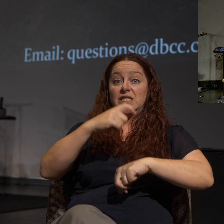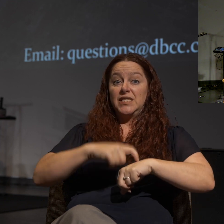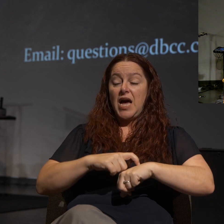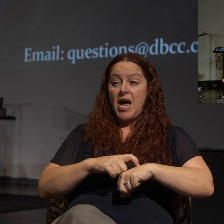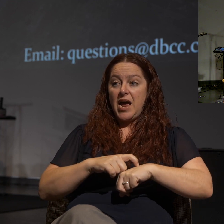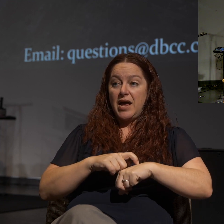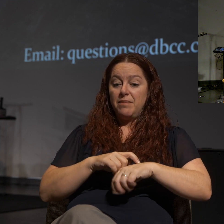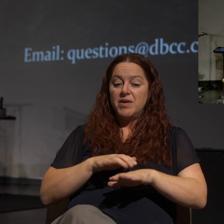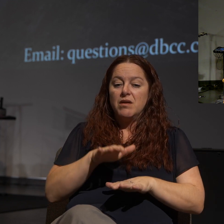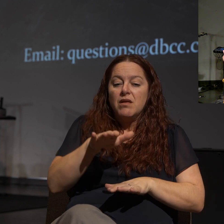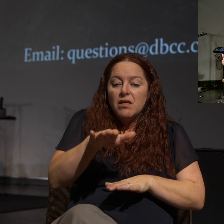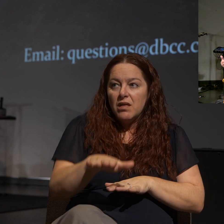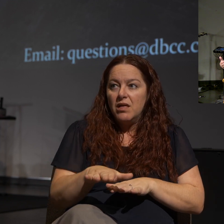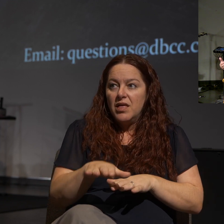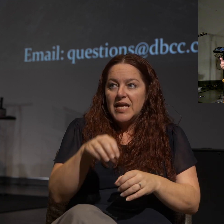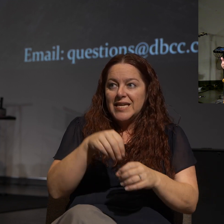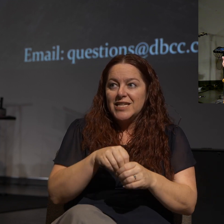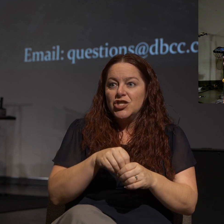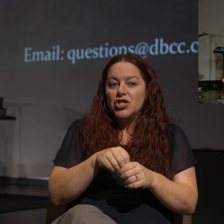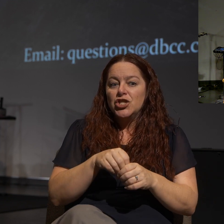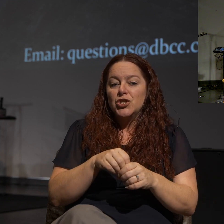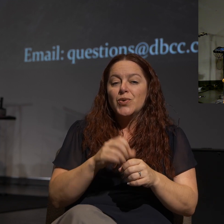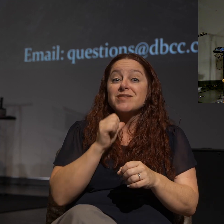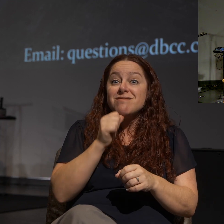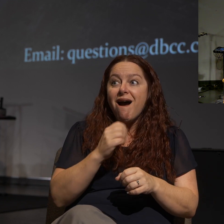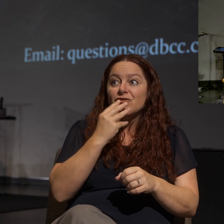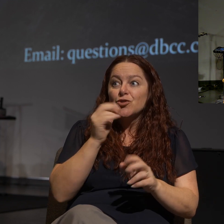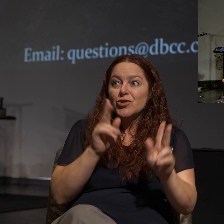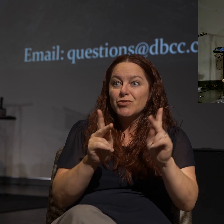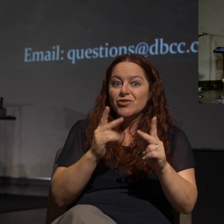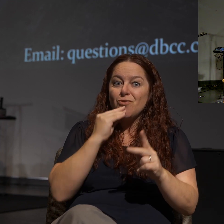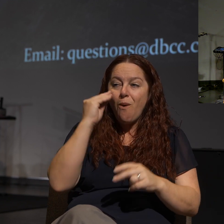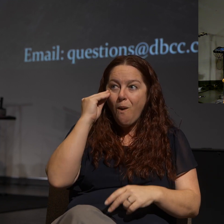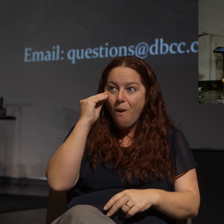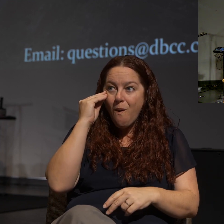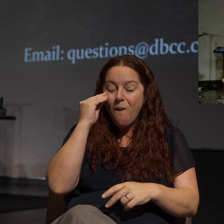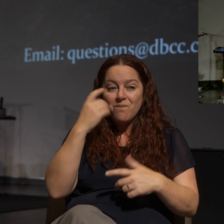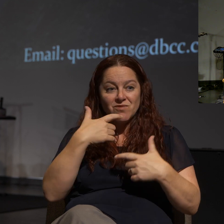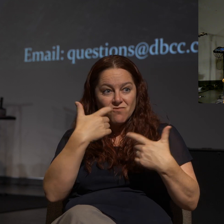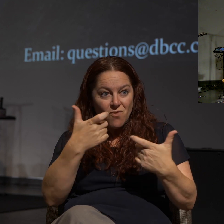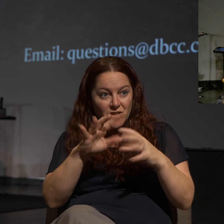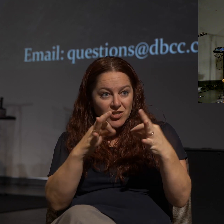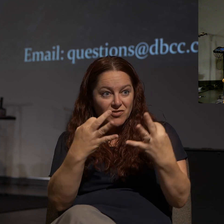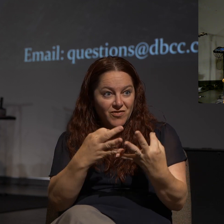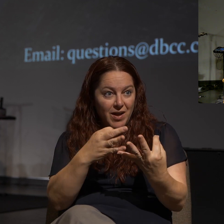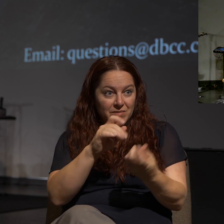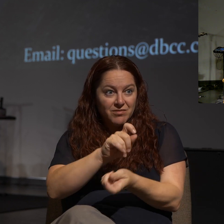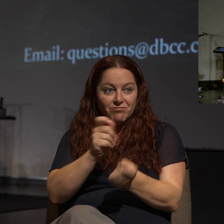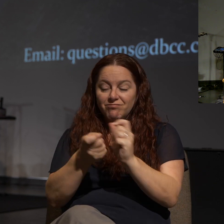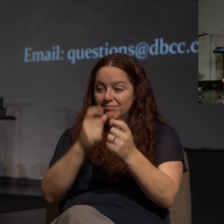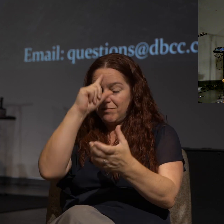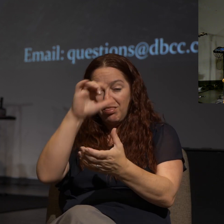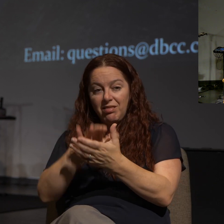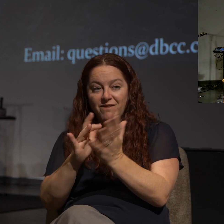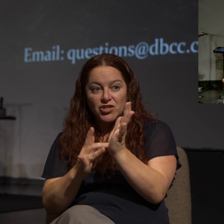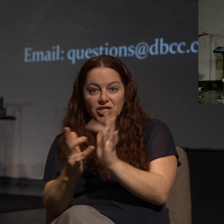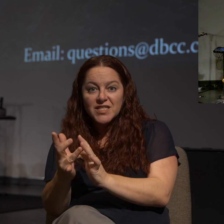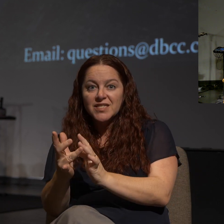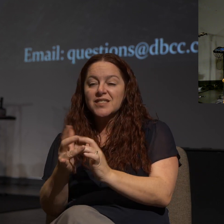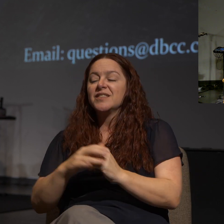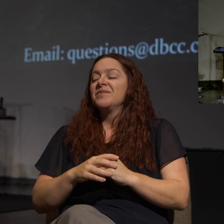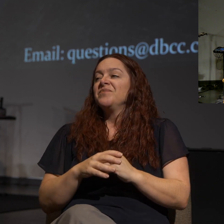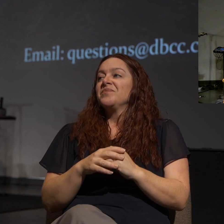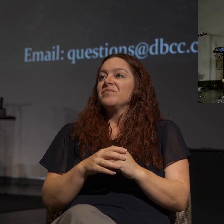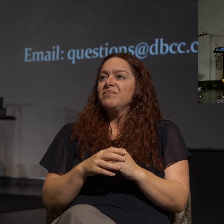foot into a Gentile's home is to watch Cornelius and his family believe in Jesus. And so all of the